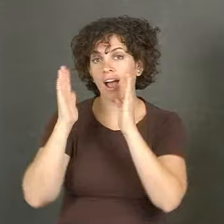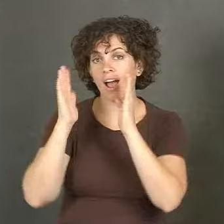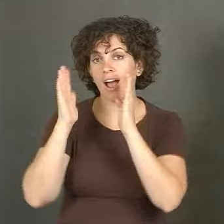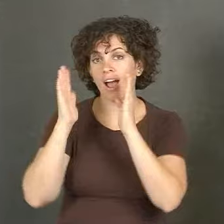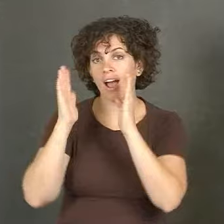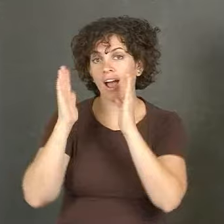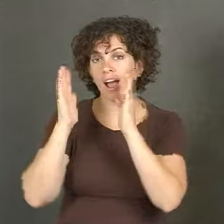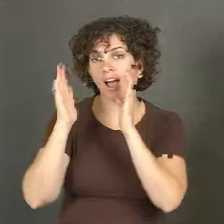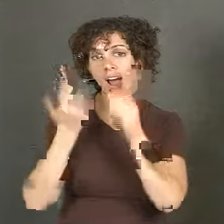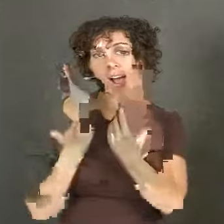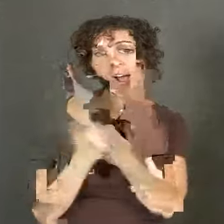Cereal.